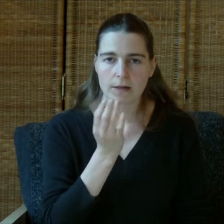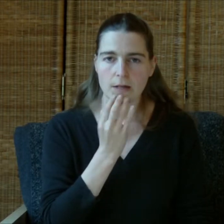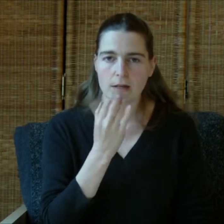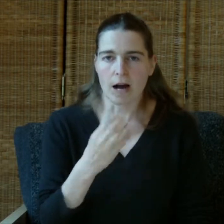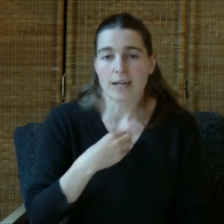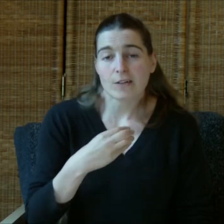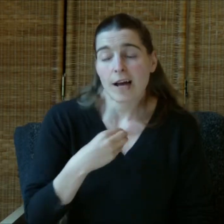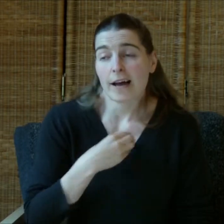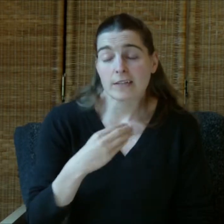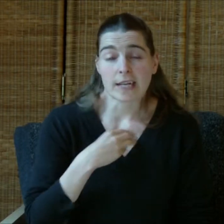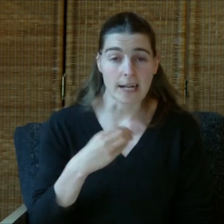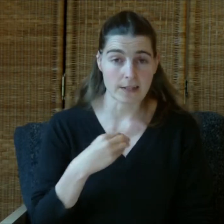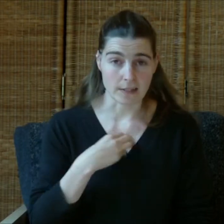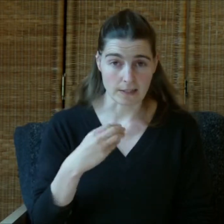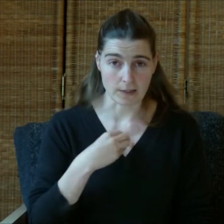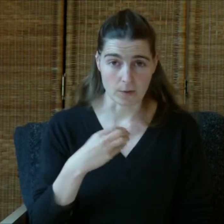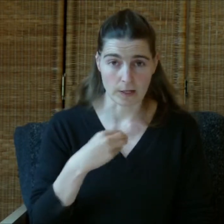I don't know how to get out of this situation.